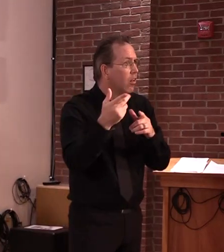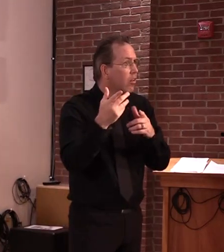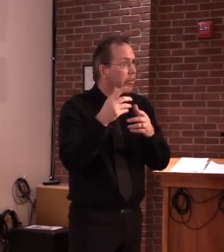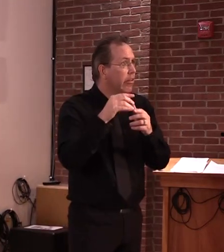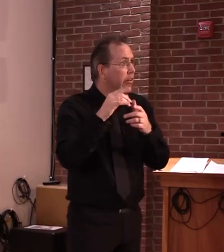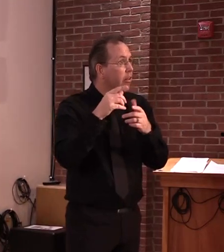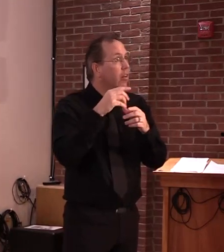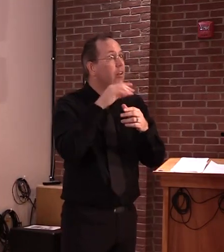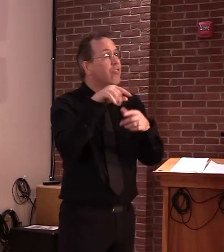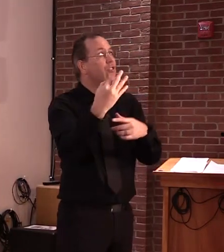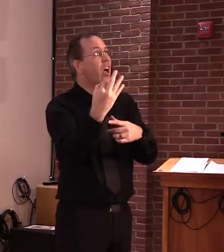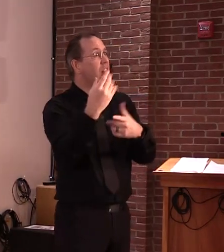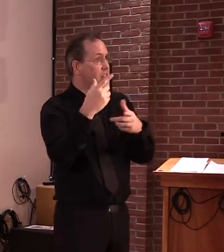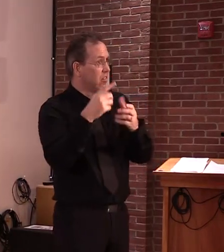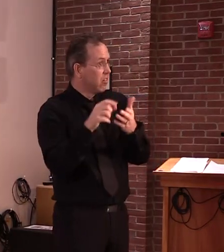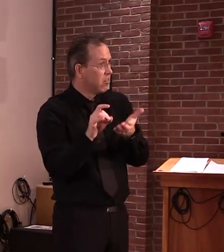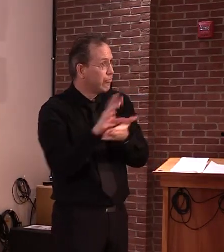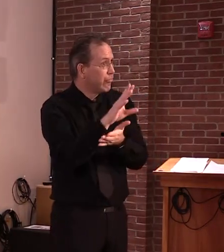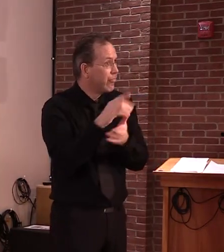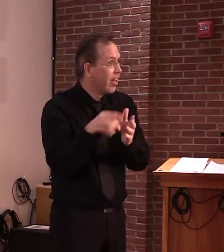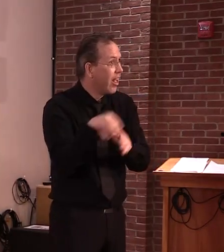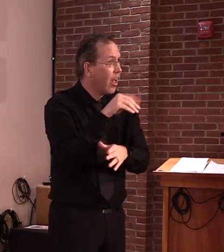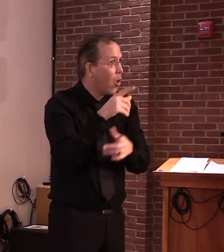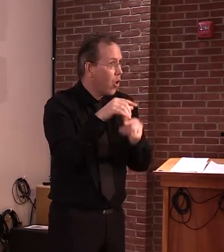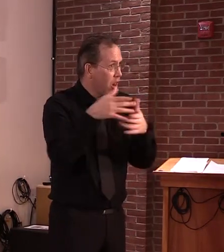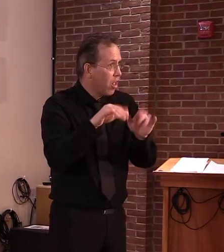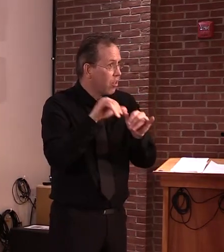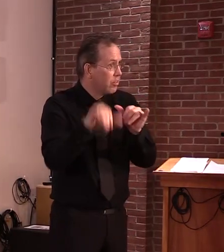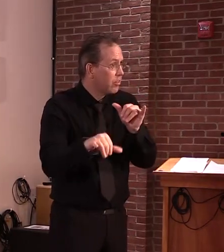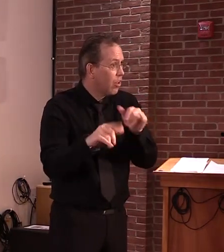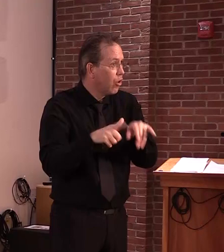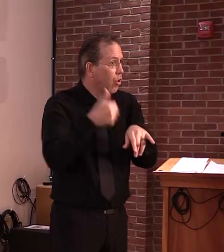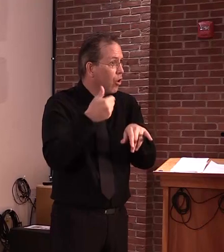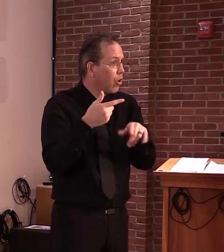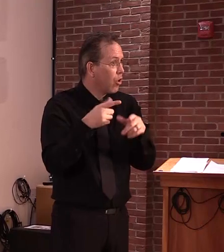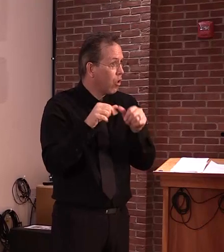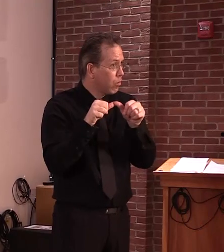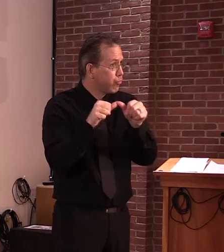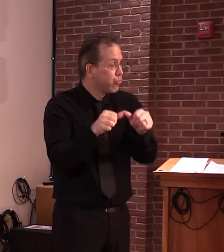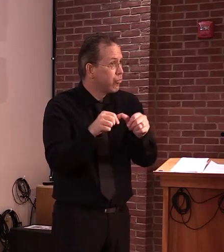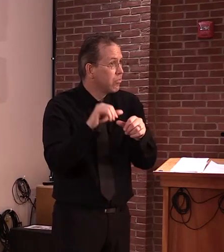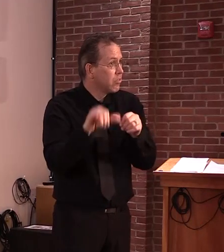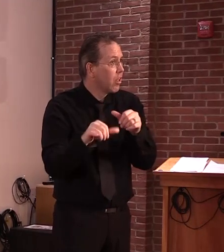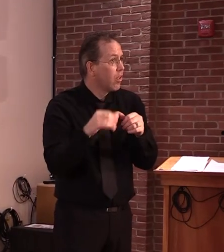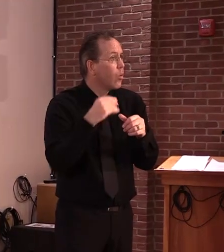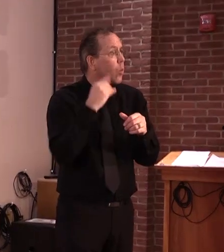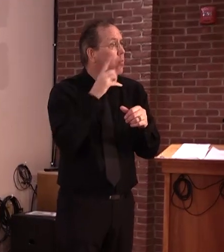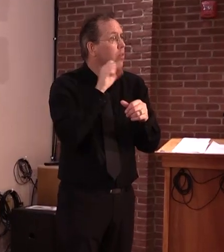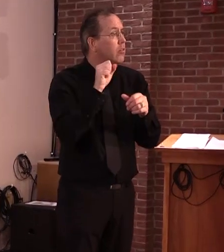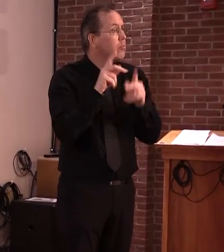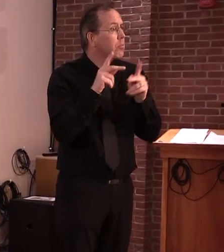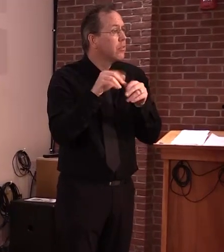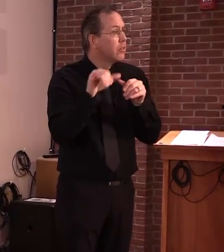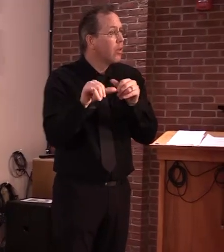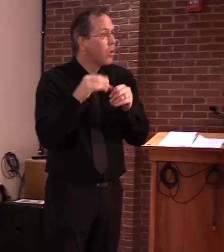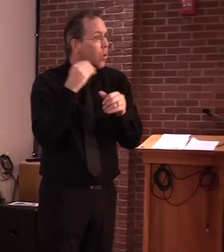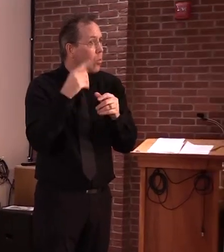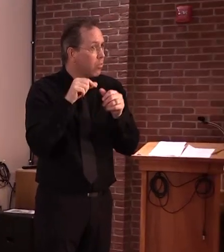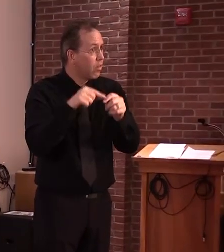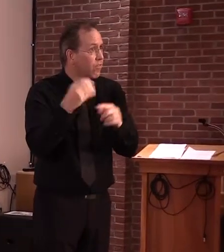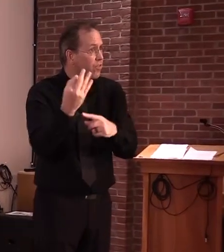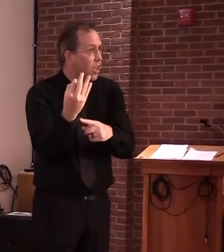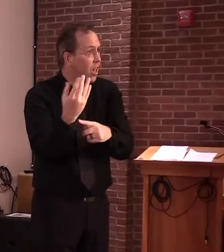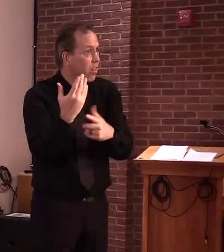sort of assure people that the status quo will continue beyond this week? Well, this new status quo, I guess. Well,